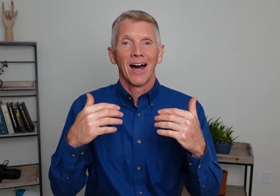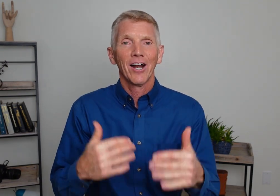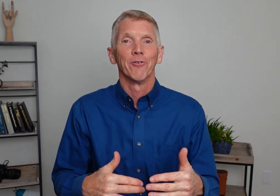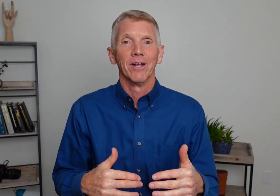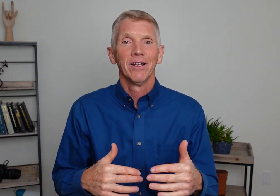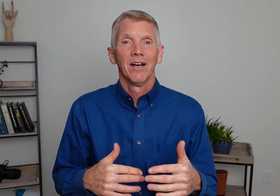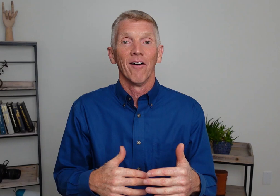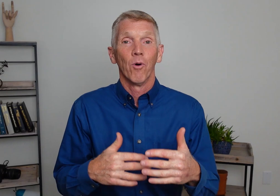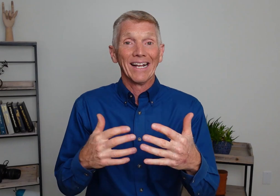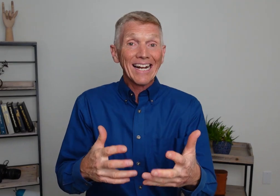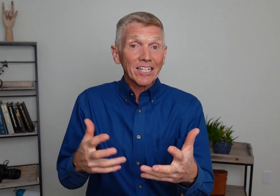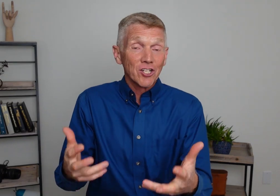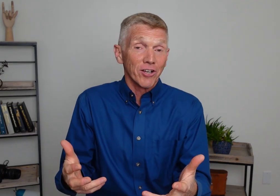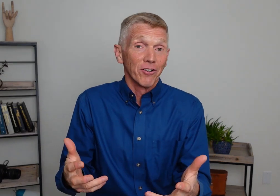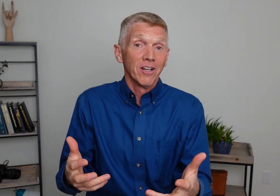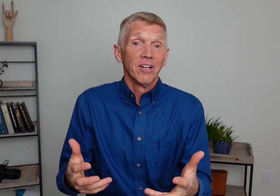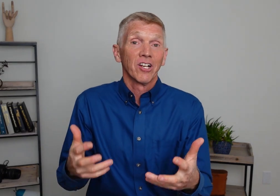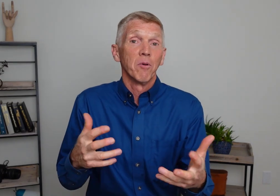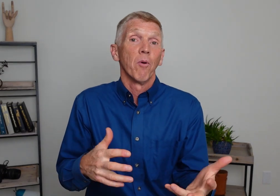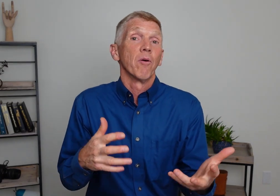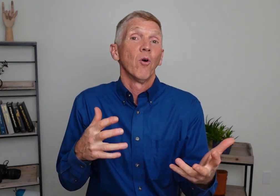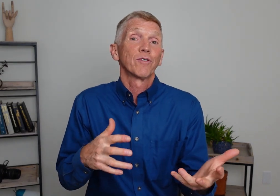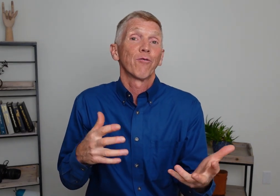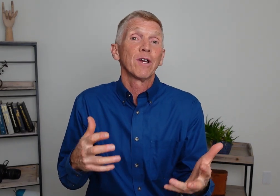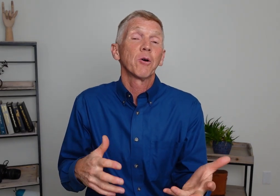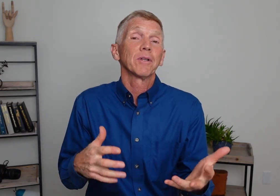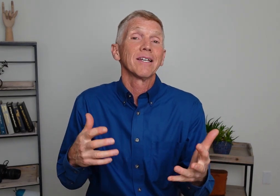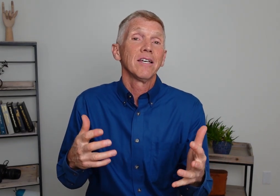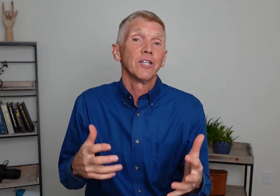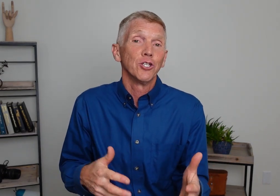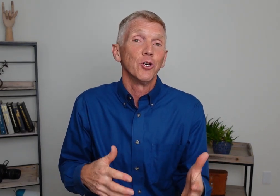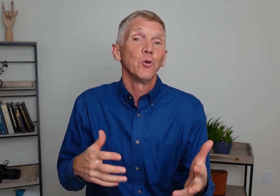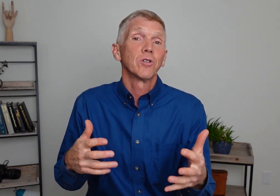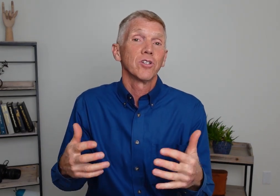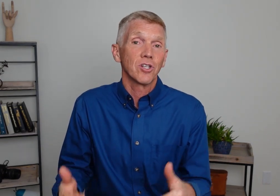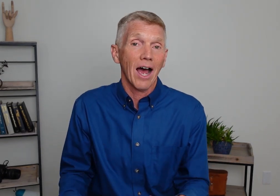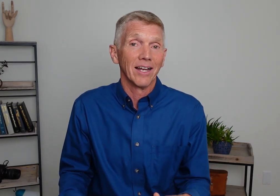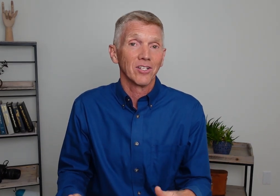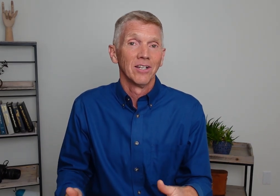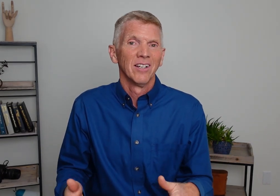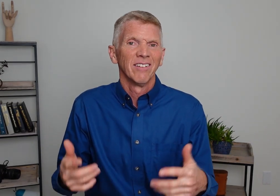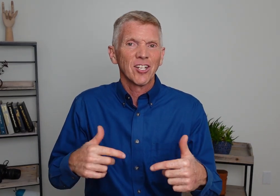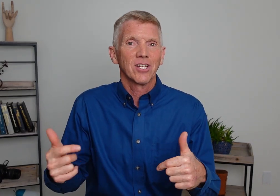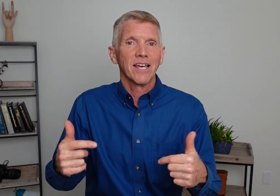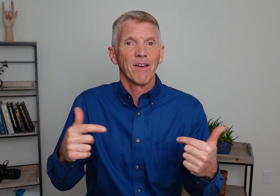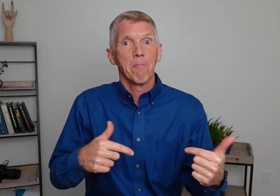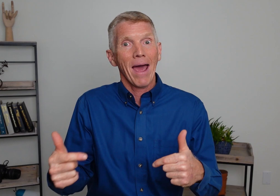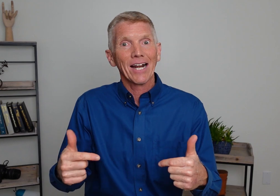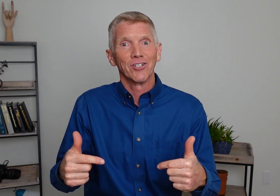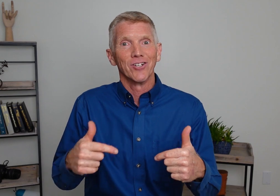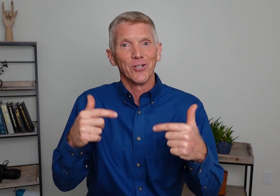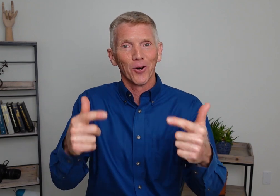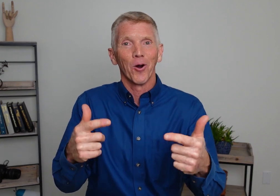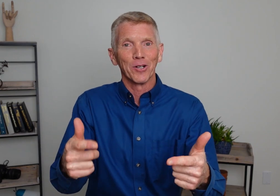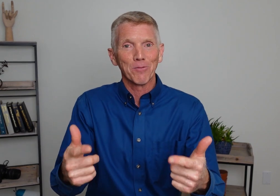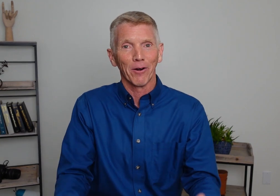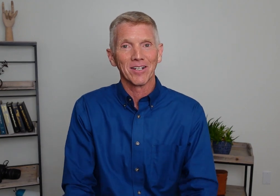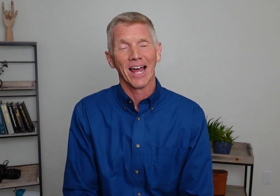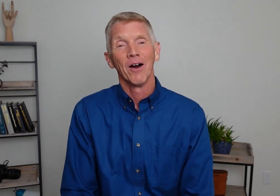hundred of what it considered to be the most frequently used signs. Let's see if it matches your own experience. Now